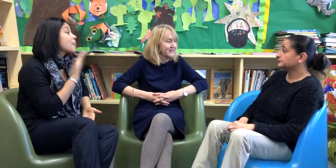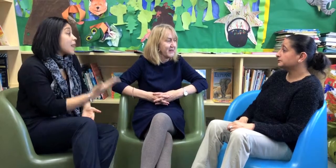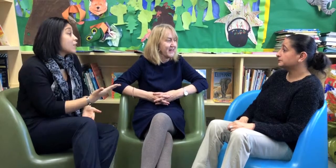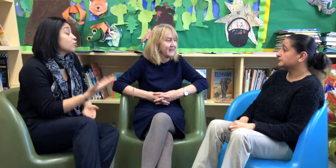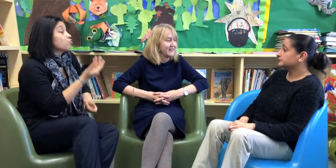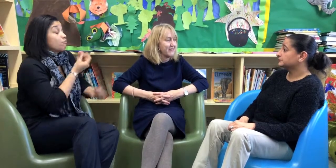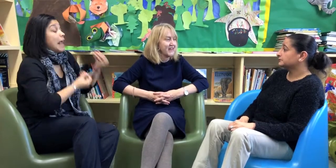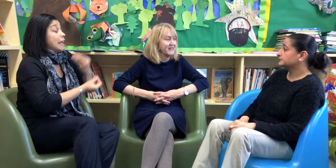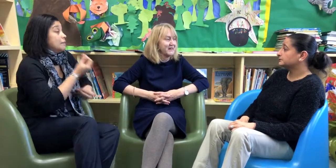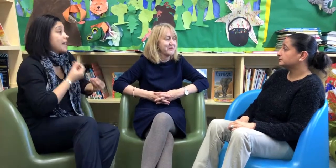us about that today Randeep.